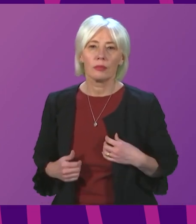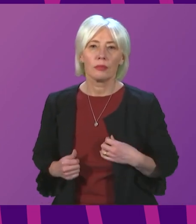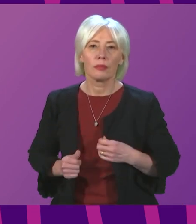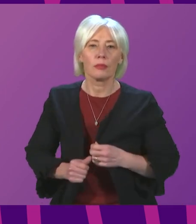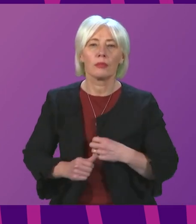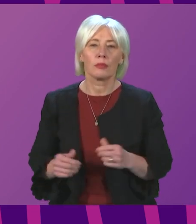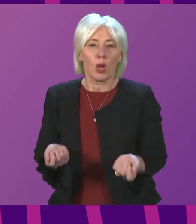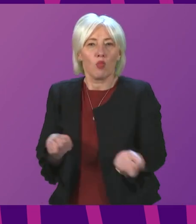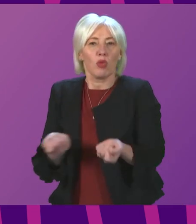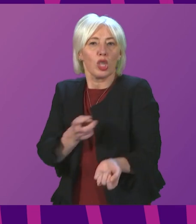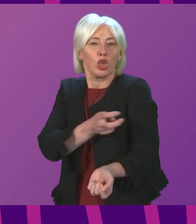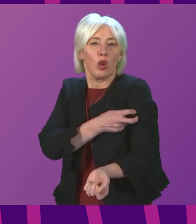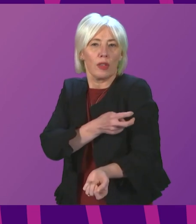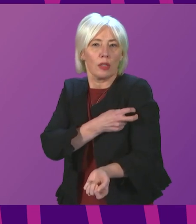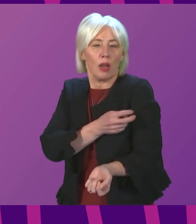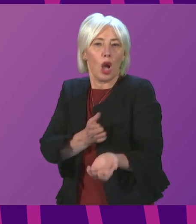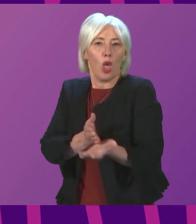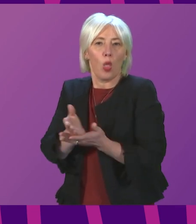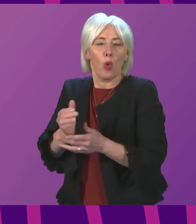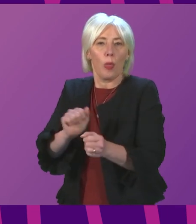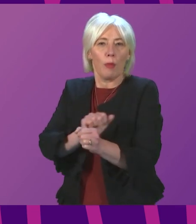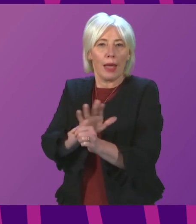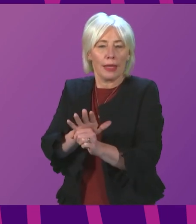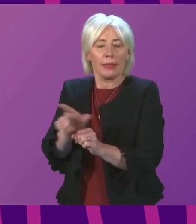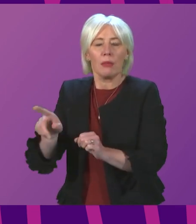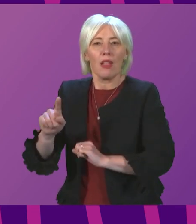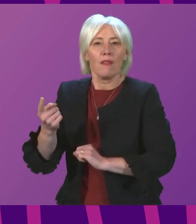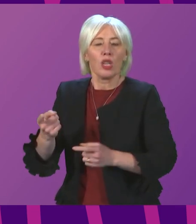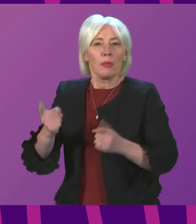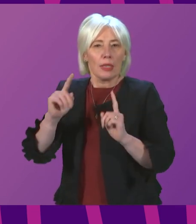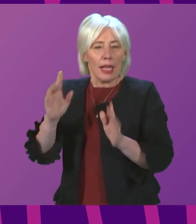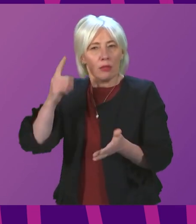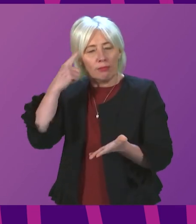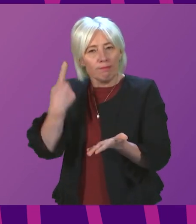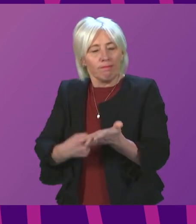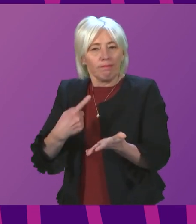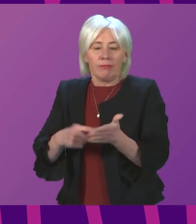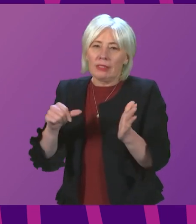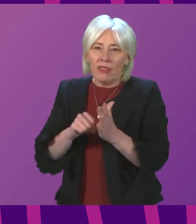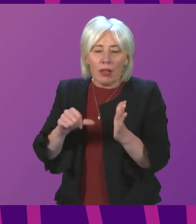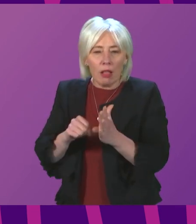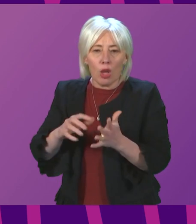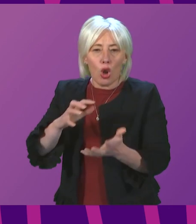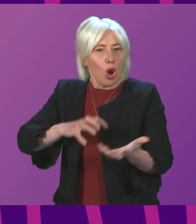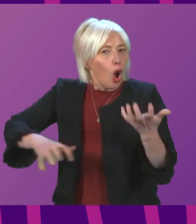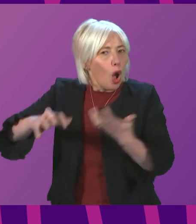Presiding officer, through the course of the pandemic, the First Minister has made difficult decisions in complex situations.